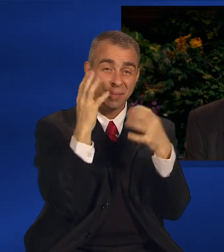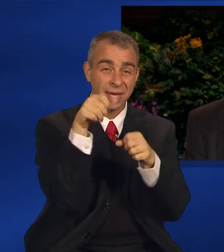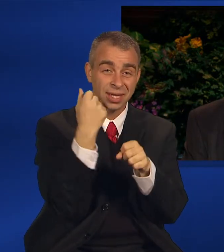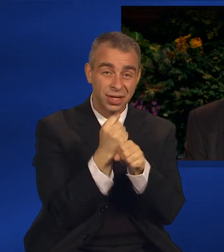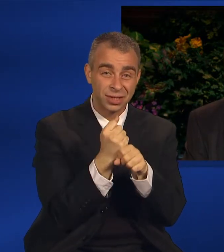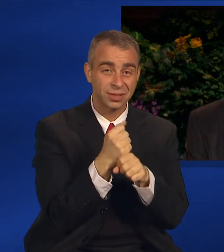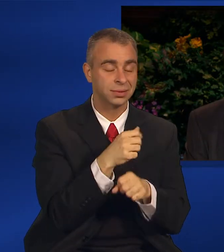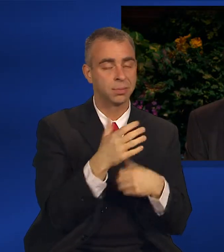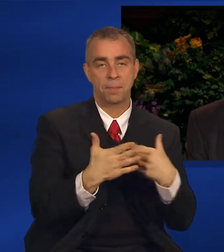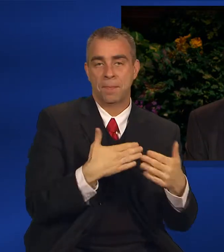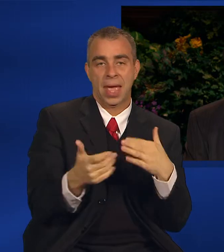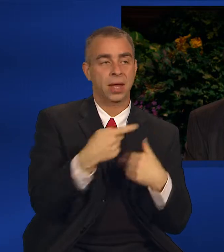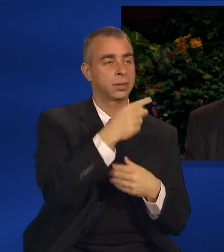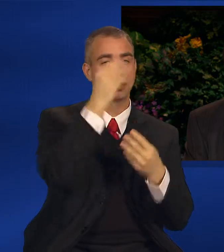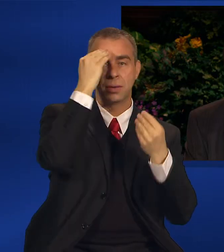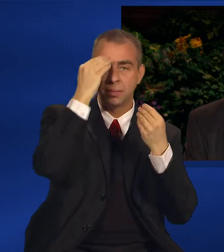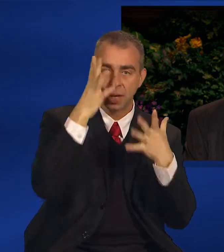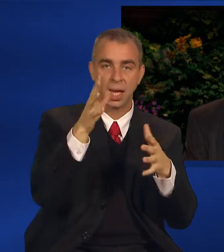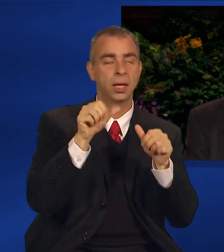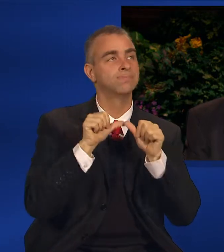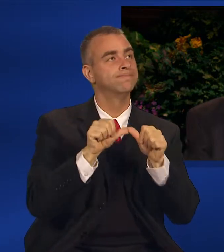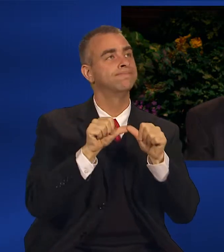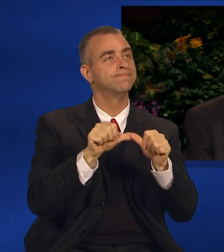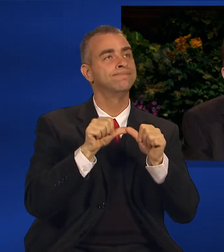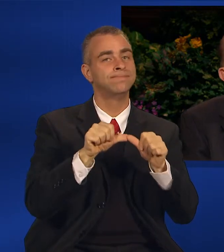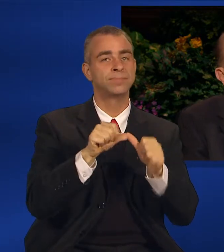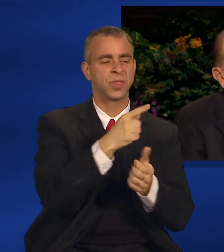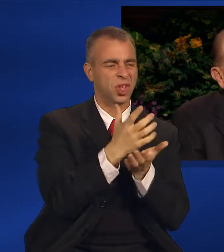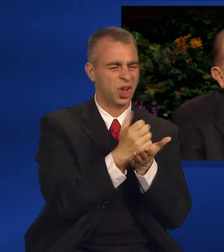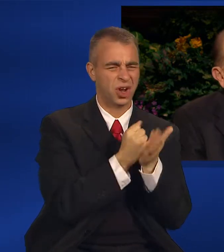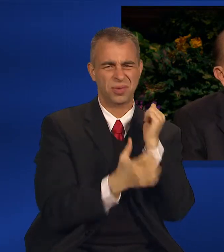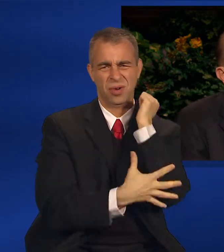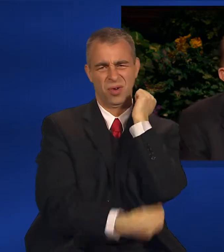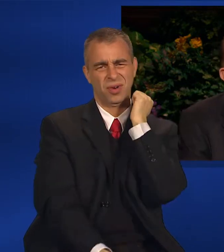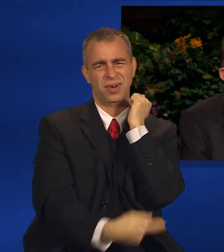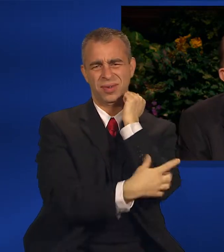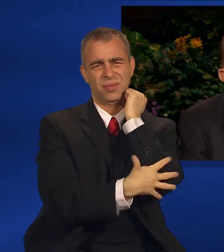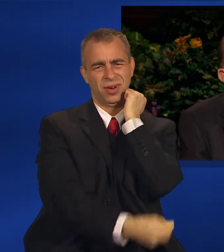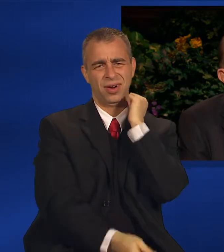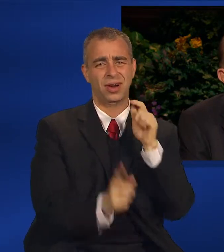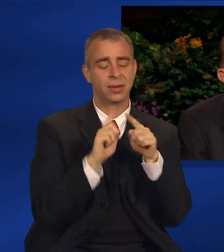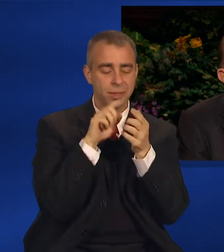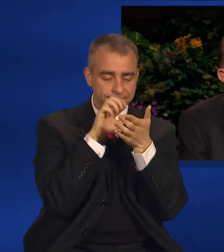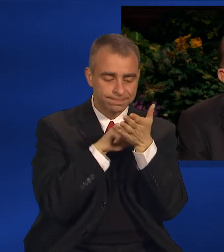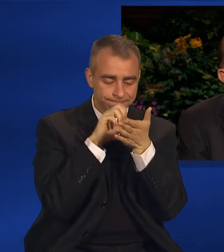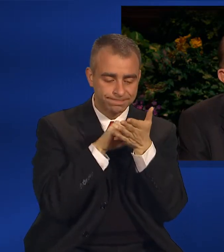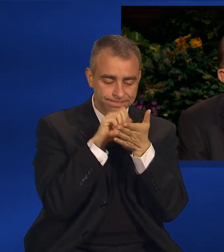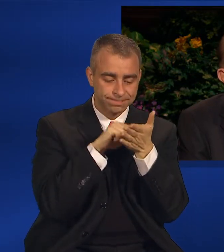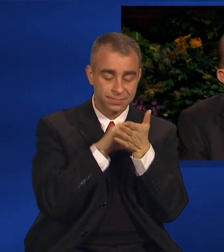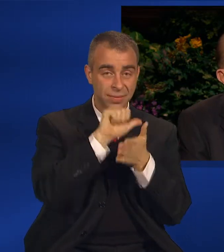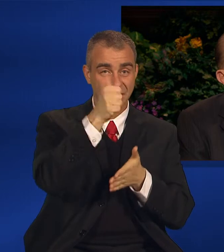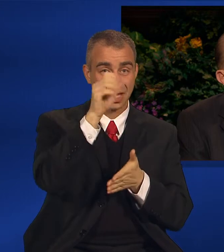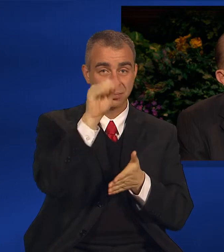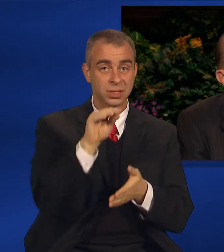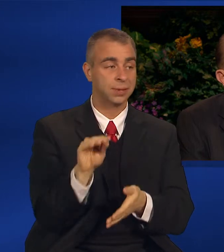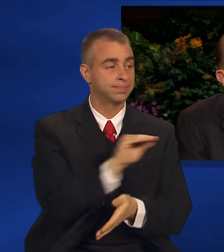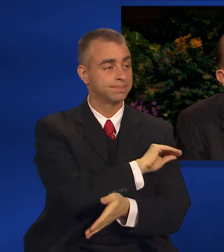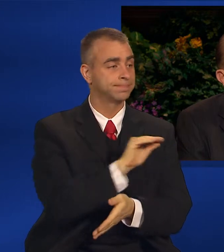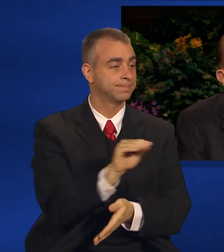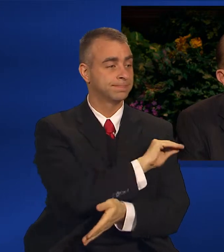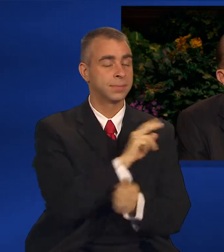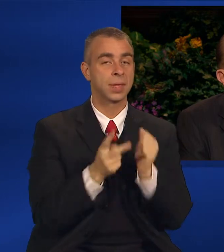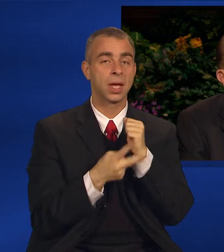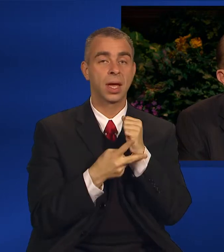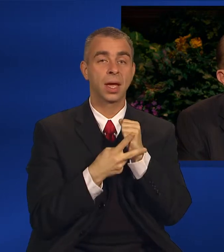and consistently taken from his meager earnings ten percent with which to pay his